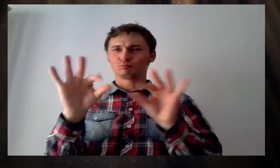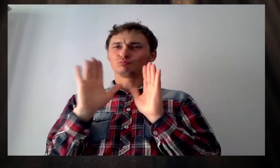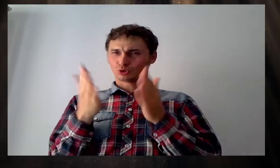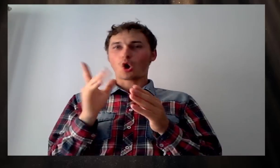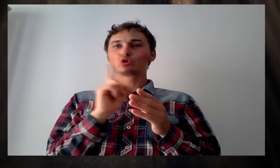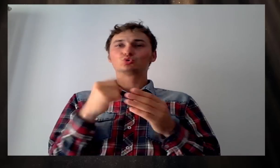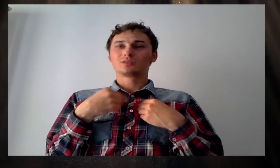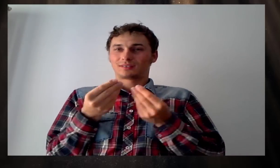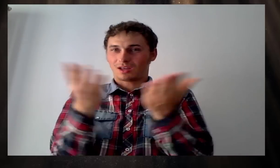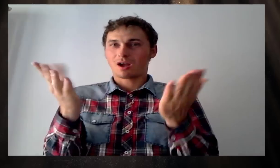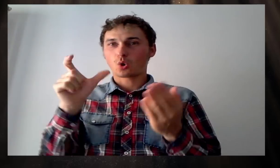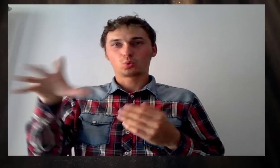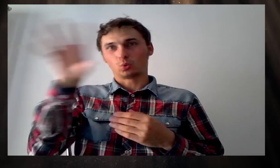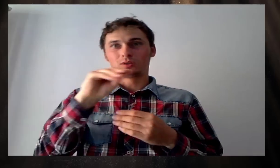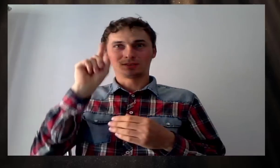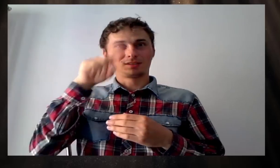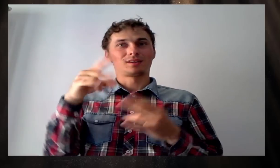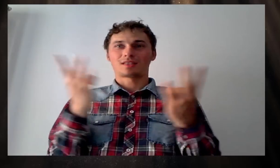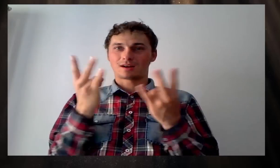it's so so